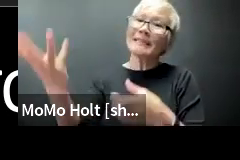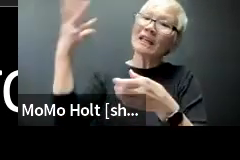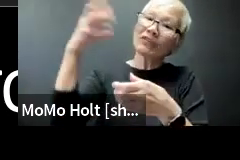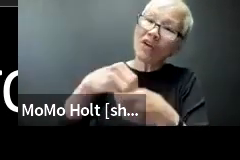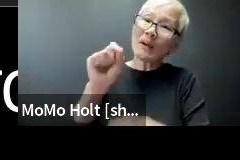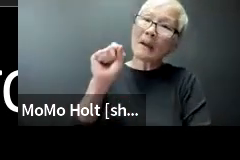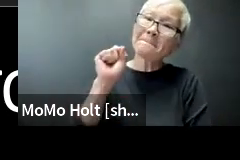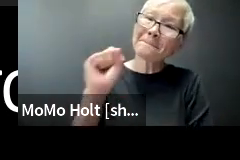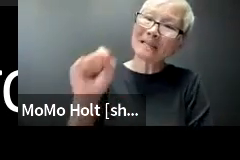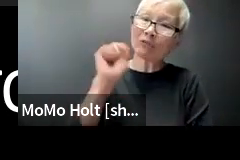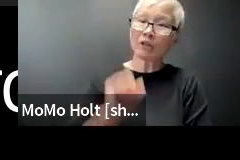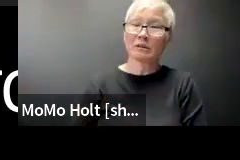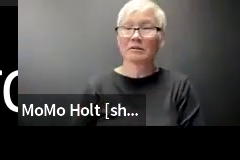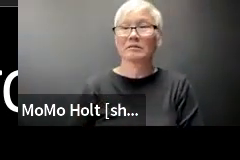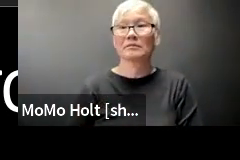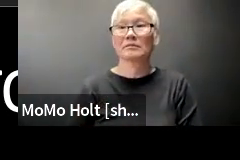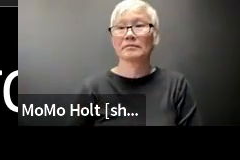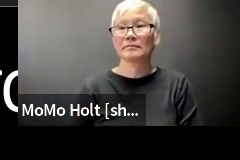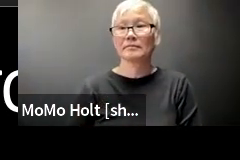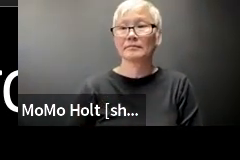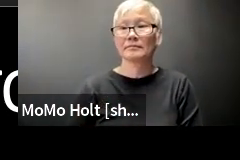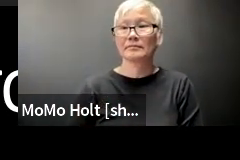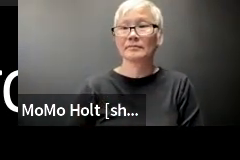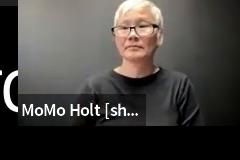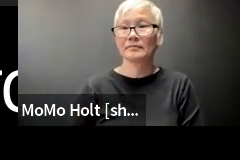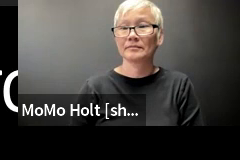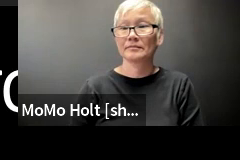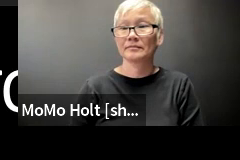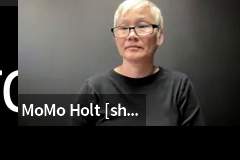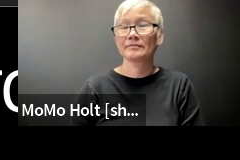patrons everyone should be involved period